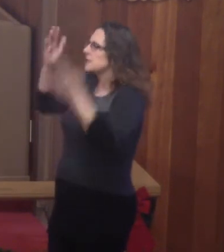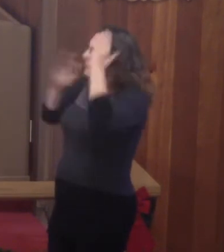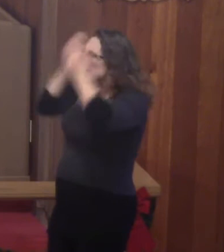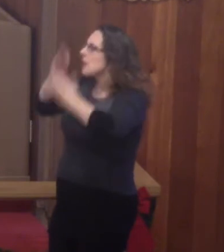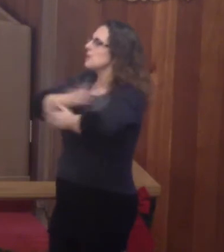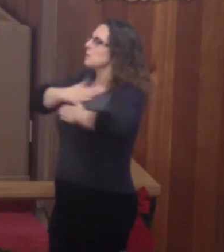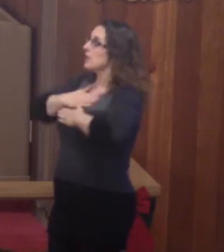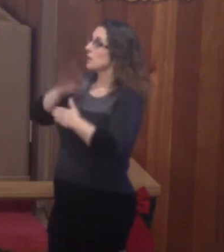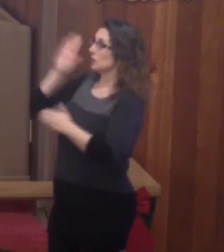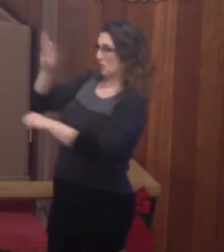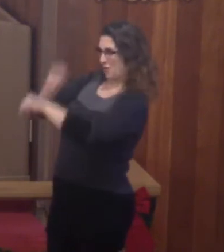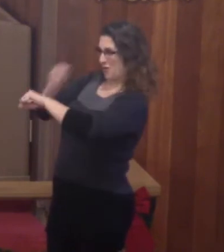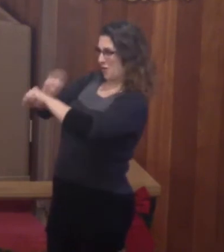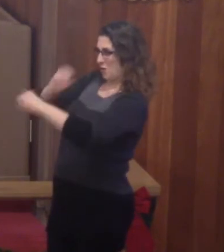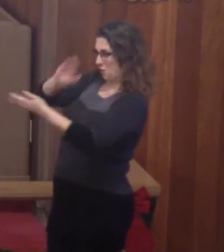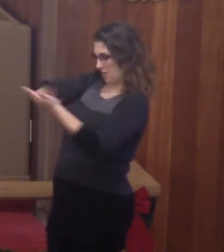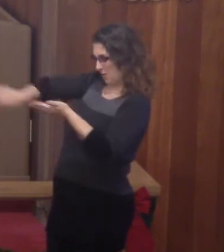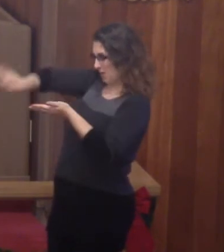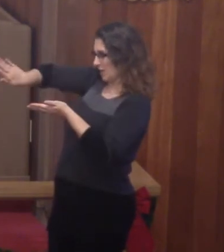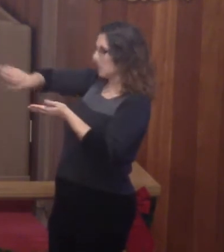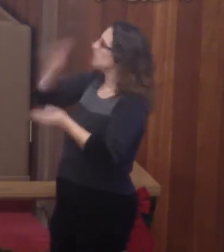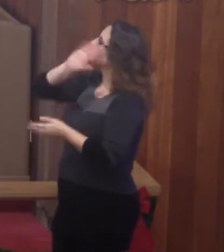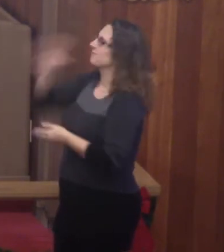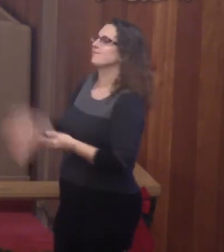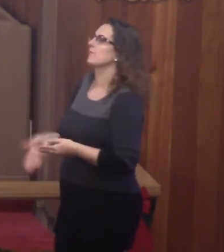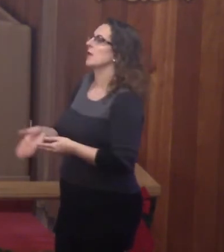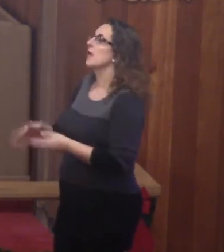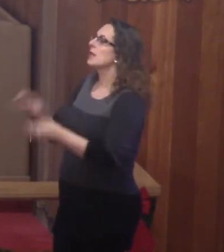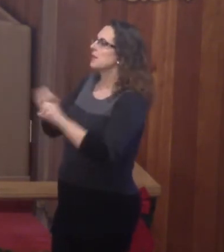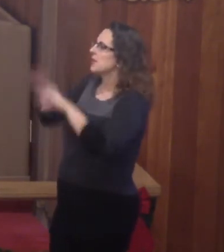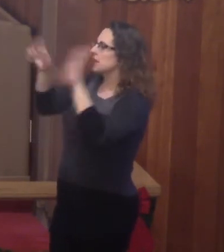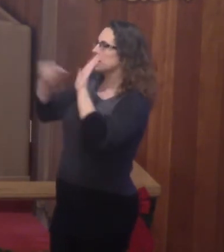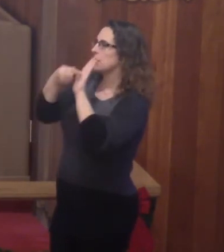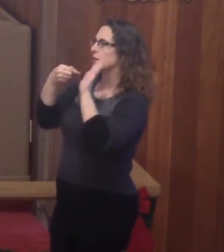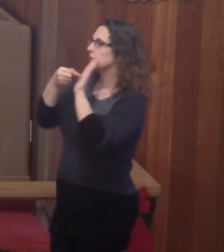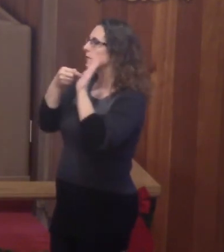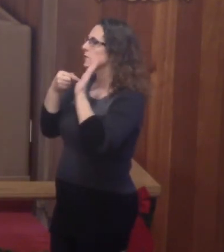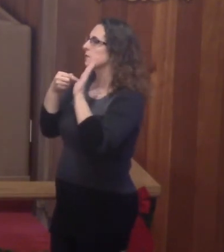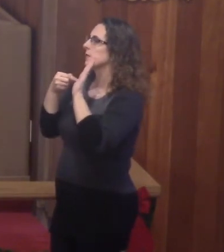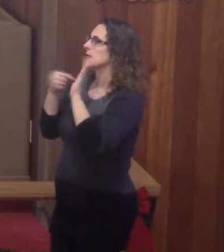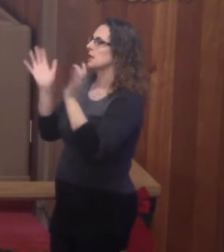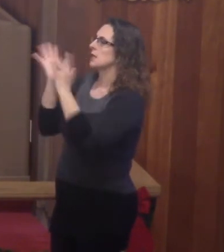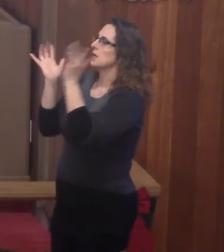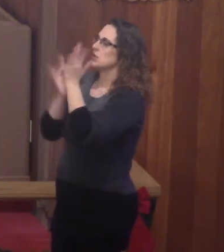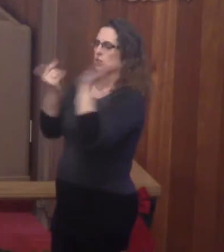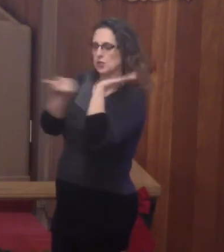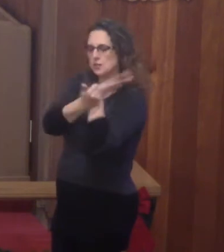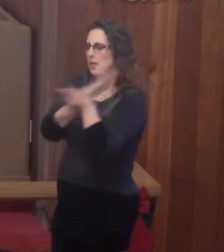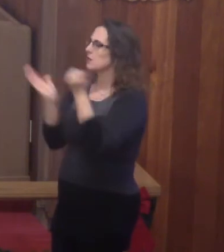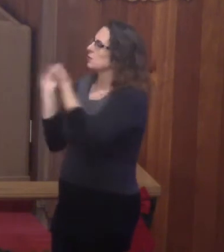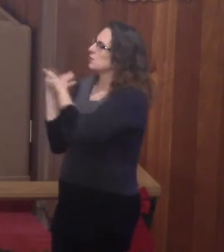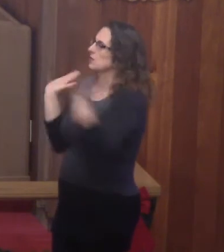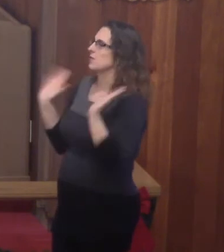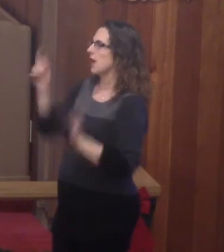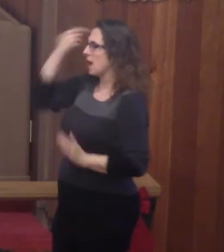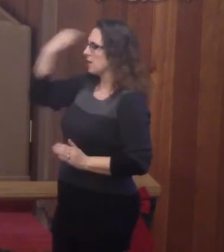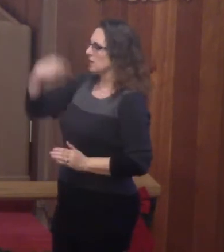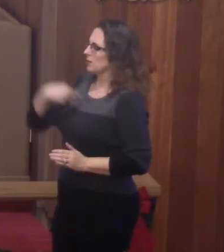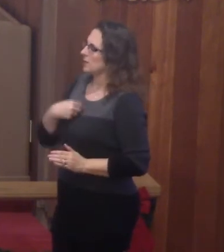and pleasures never made your work erase. Let the clear inscription be, Jesus crucified for me.